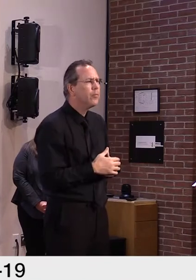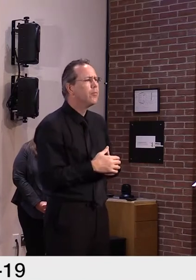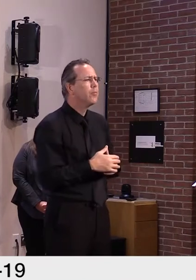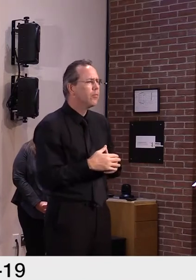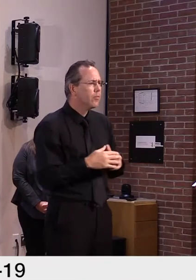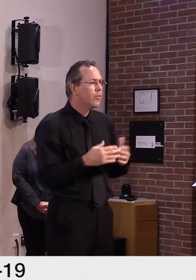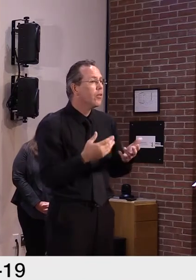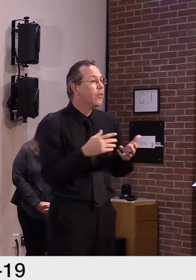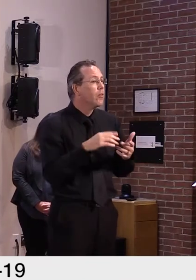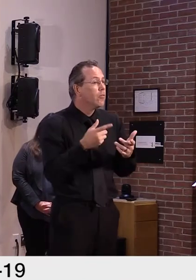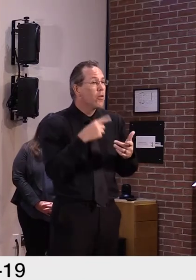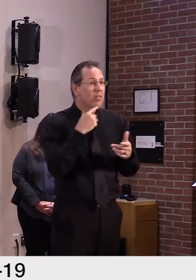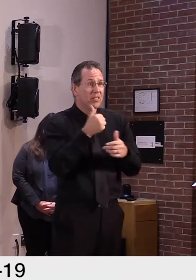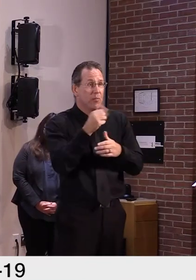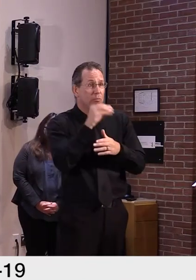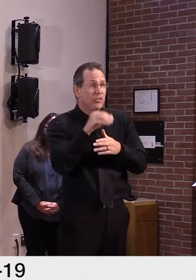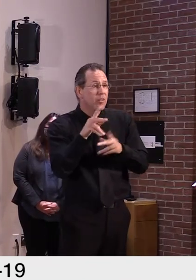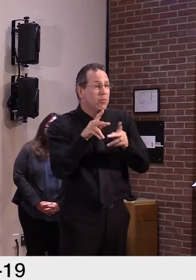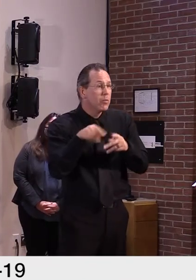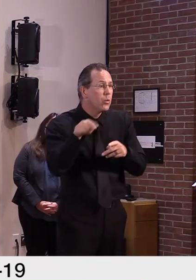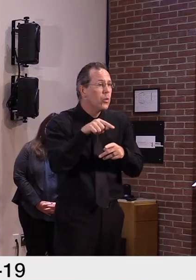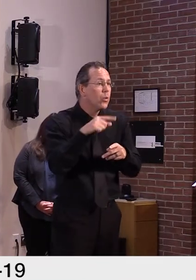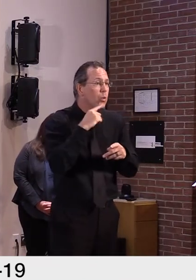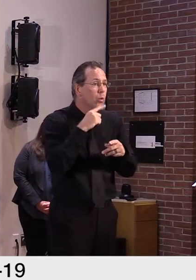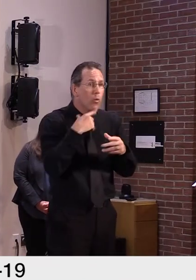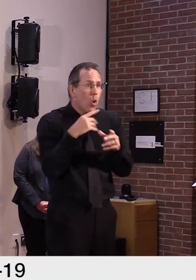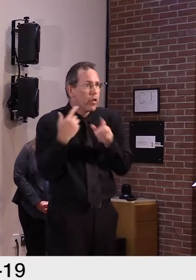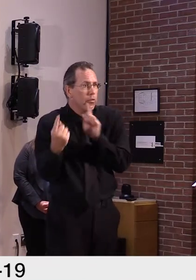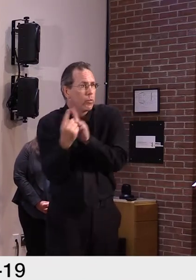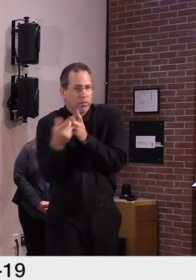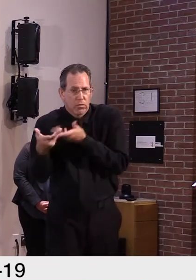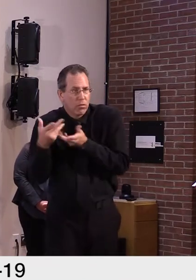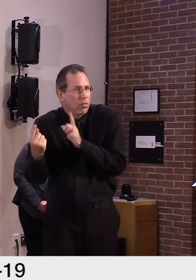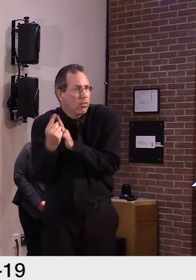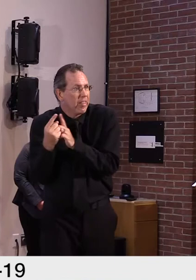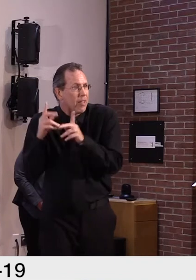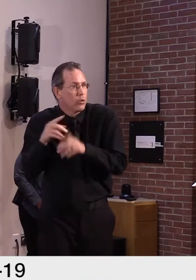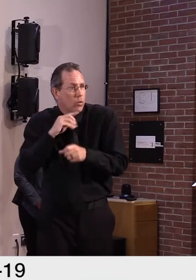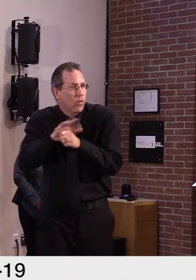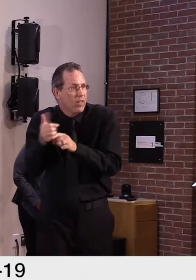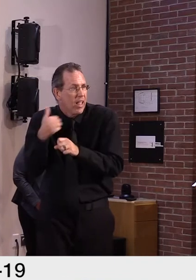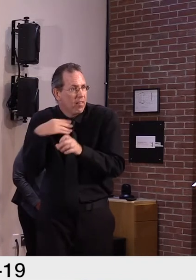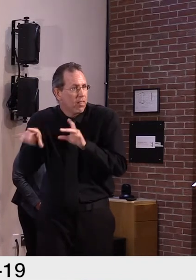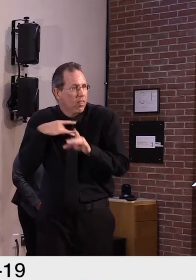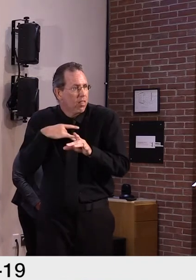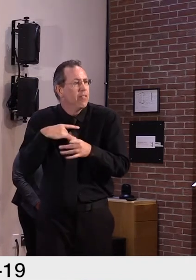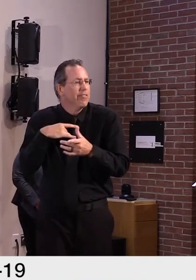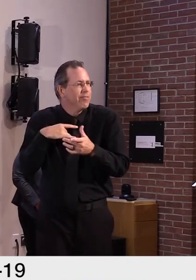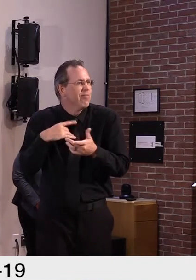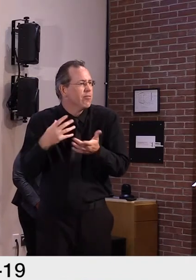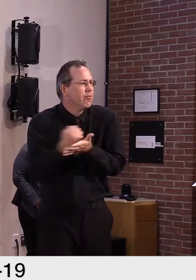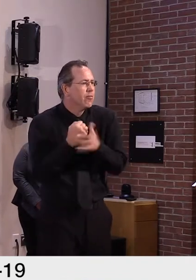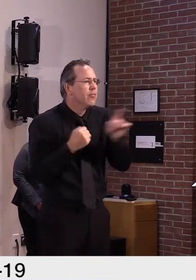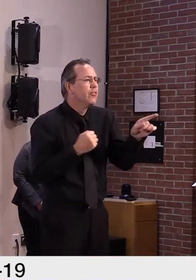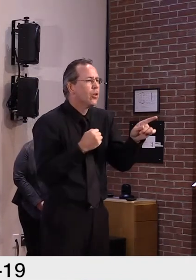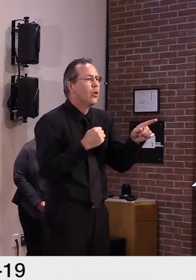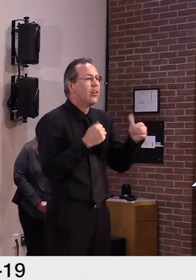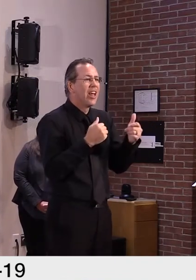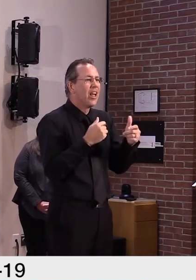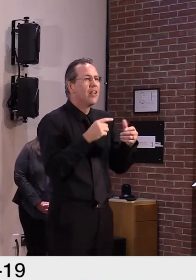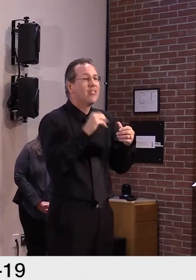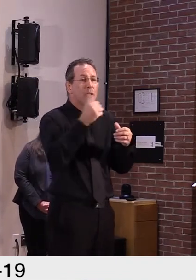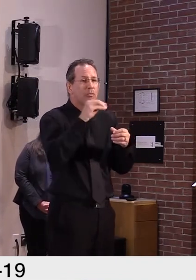contact with someone with COVID or who are contact tracers have identified as a contact and say, you need to be